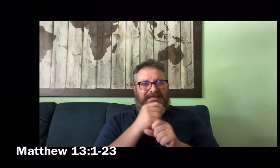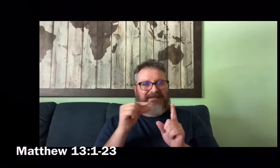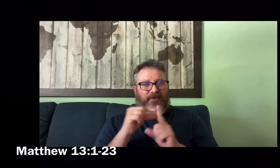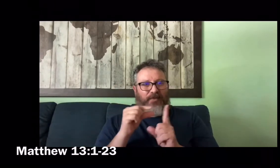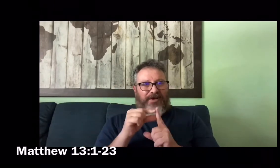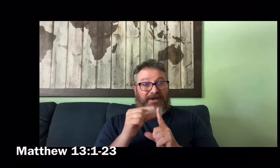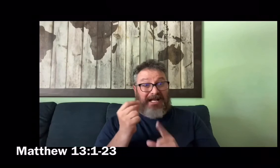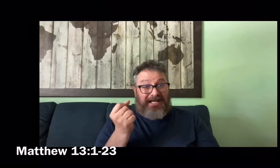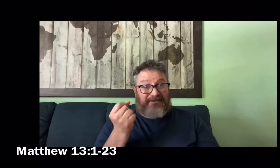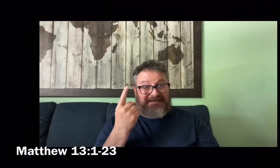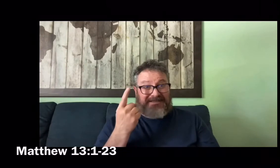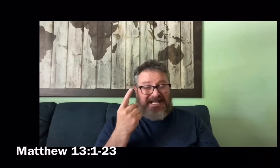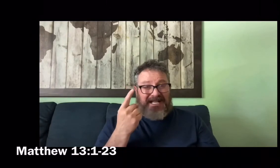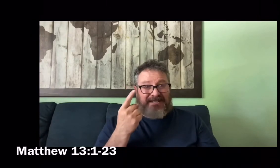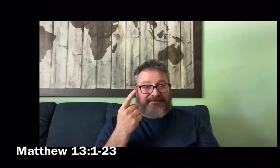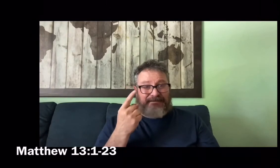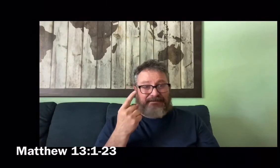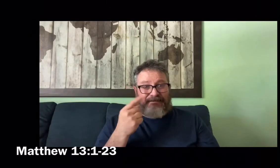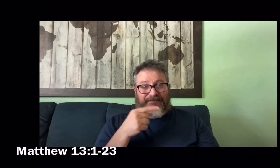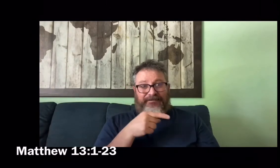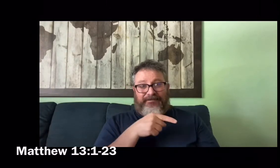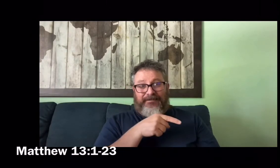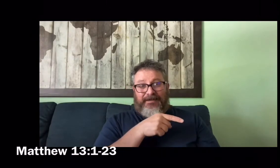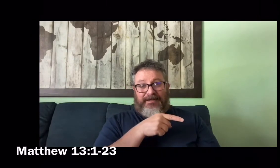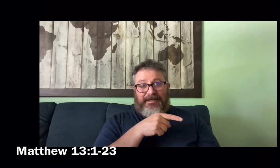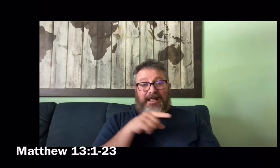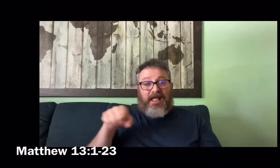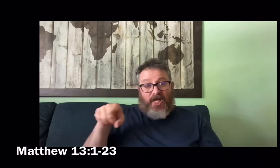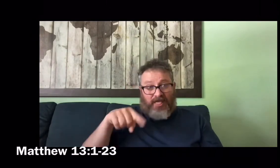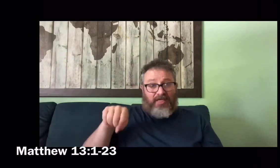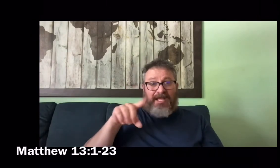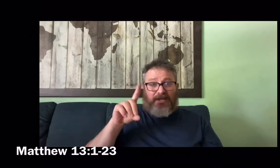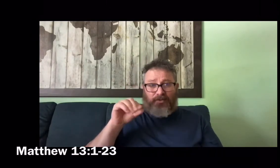word and understands it